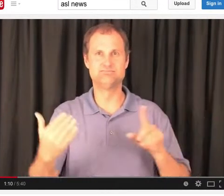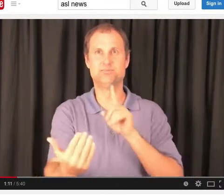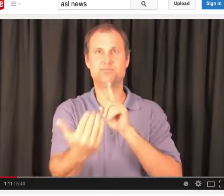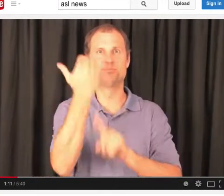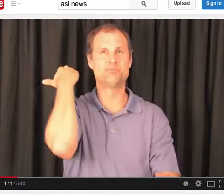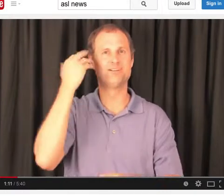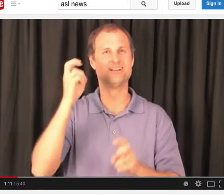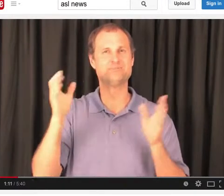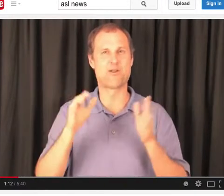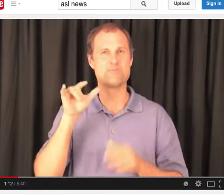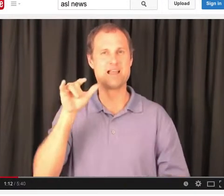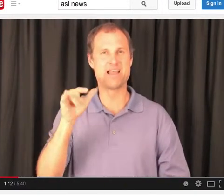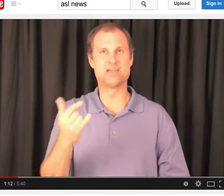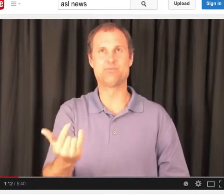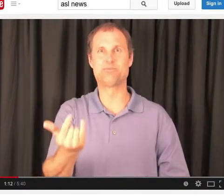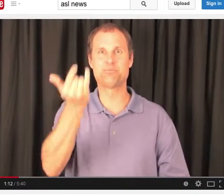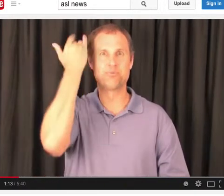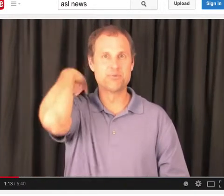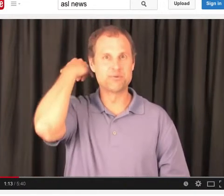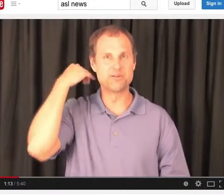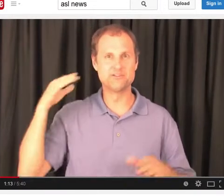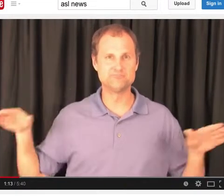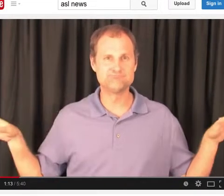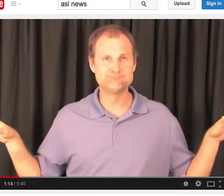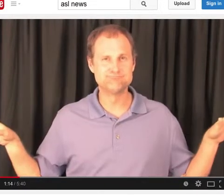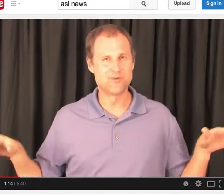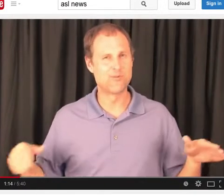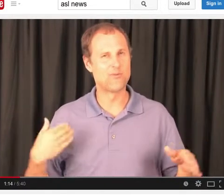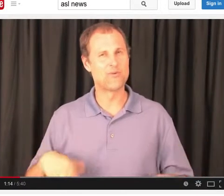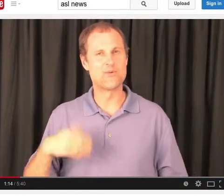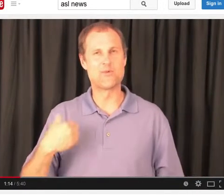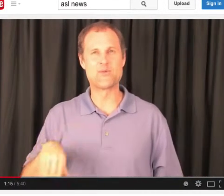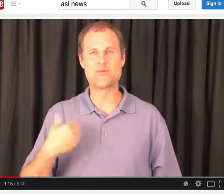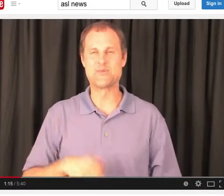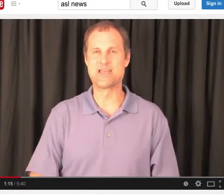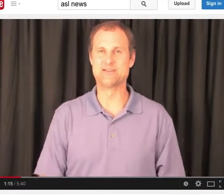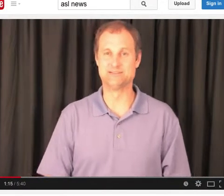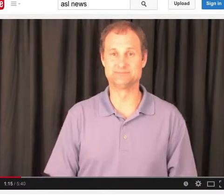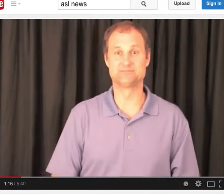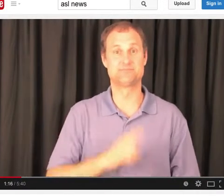They can reach extremely high altitudes and fly in all different angles and directions.